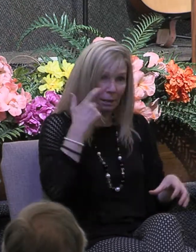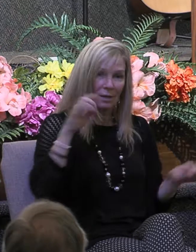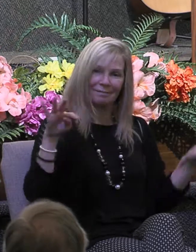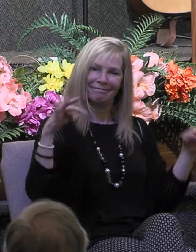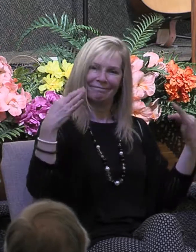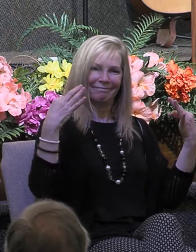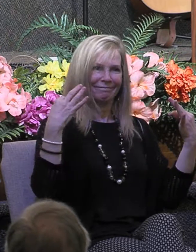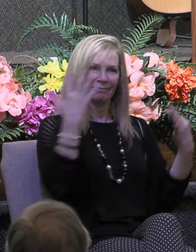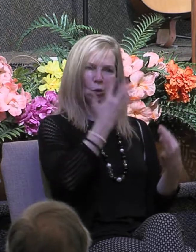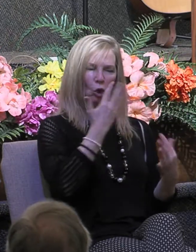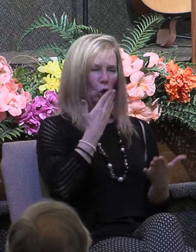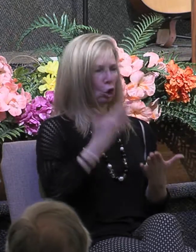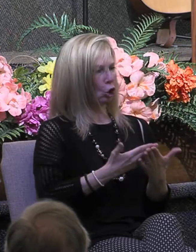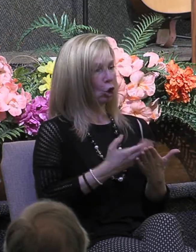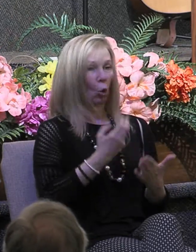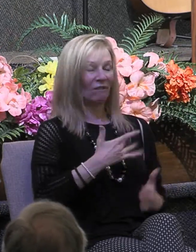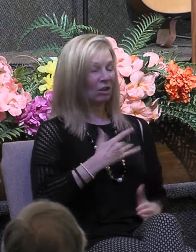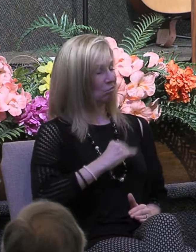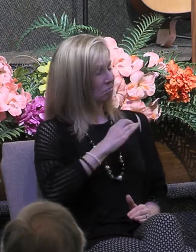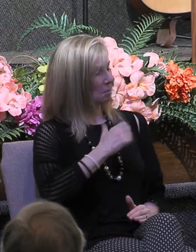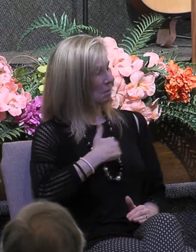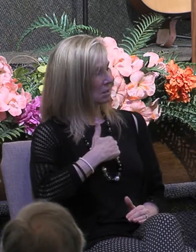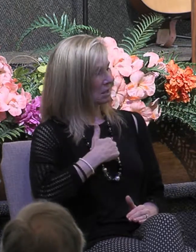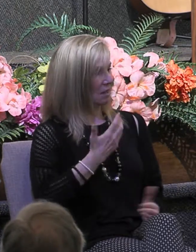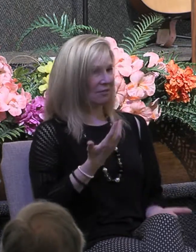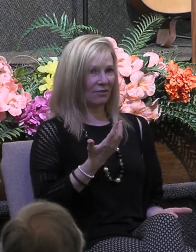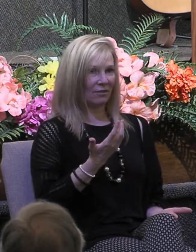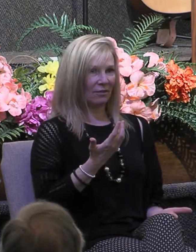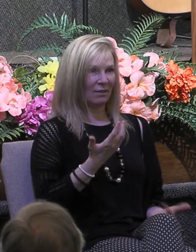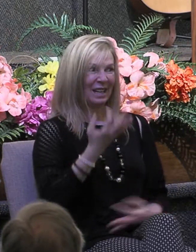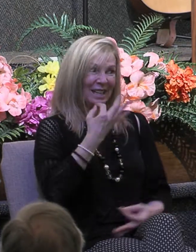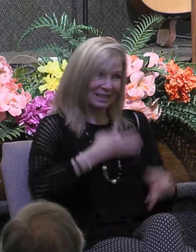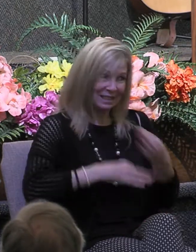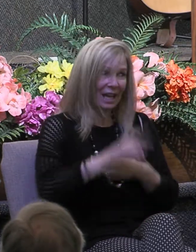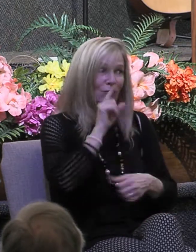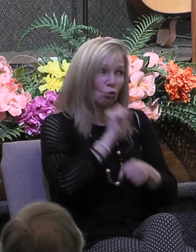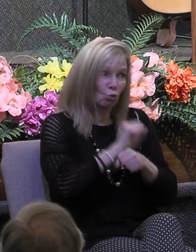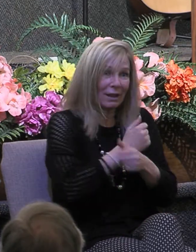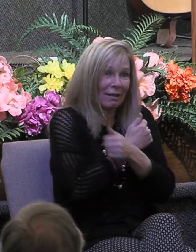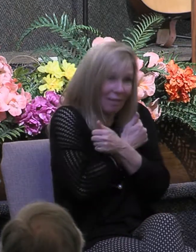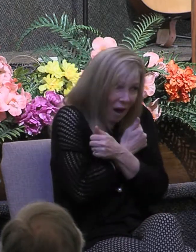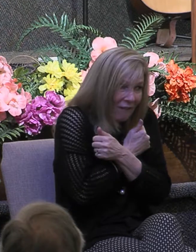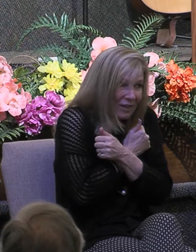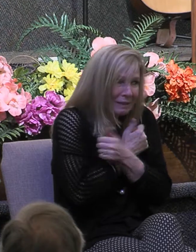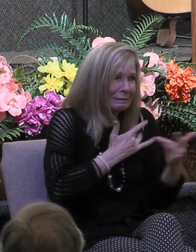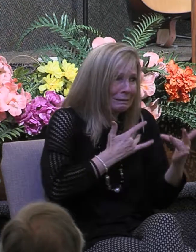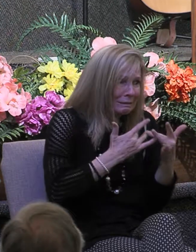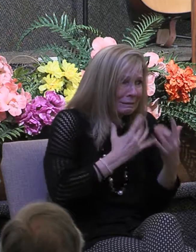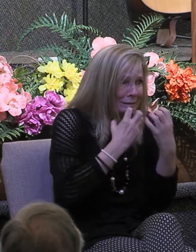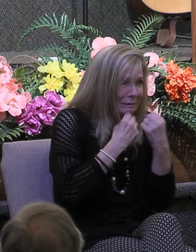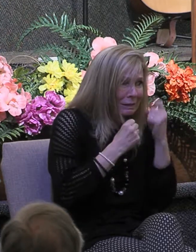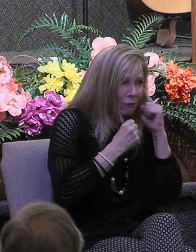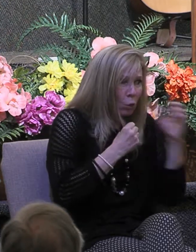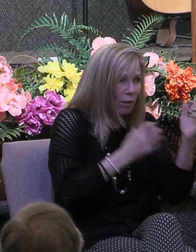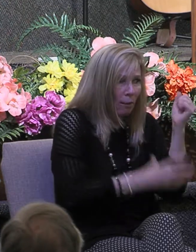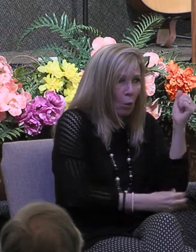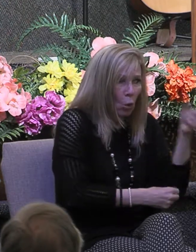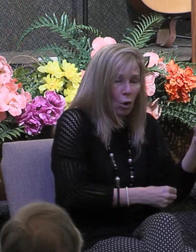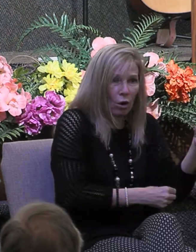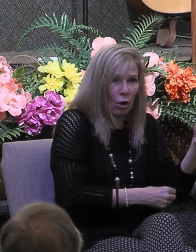just to feel good about yourself rather than out of love and concern for the poor then according to Paul it is of no